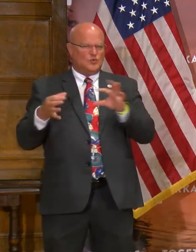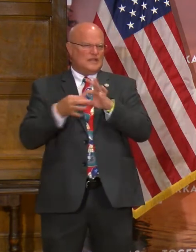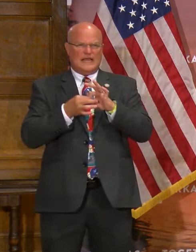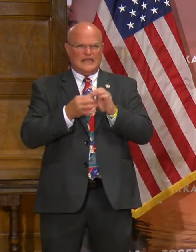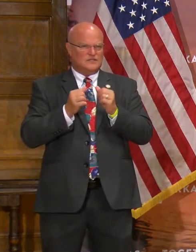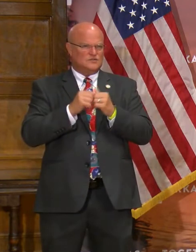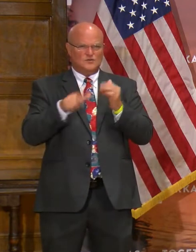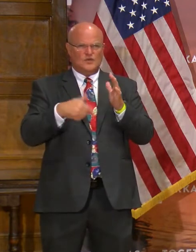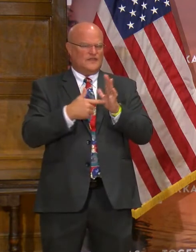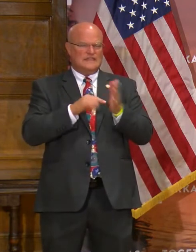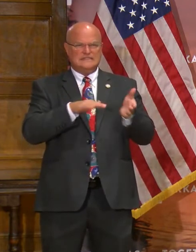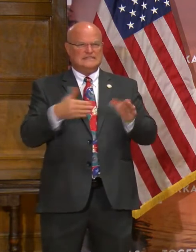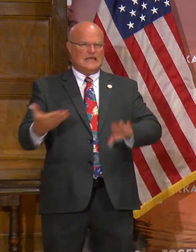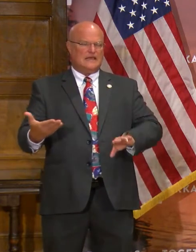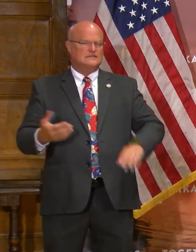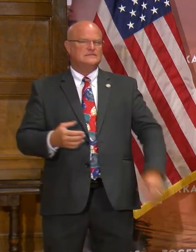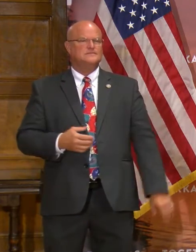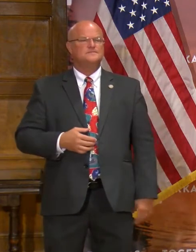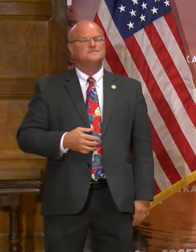to these deaths.